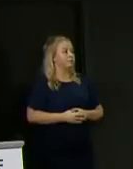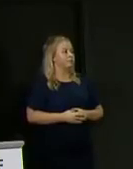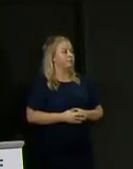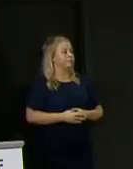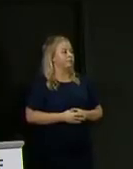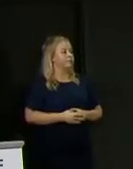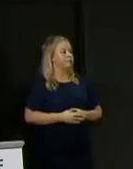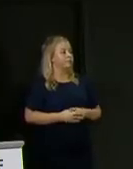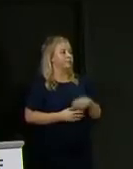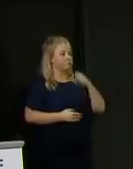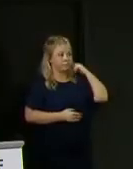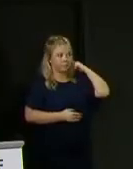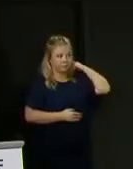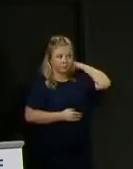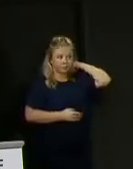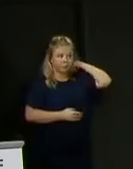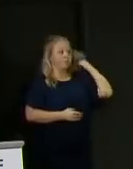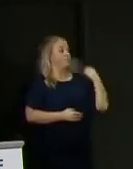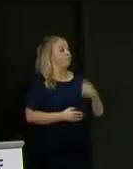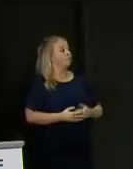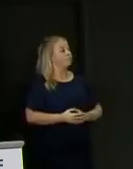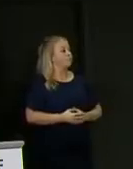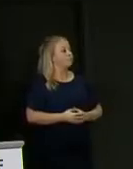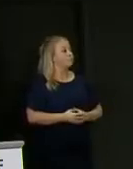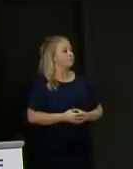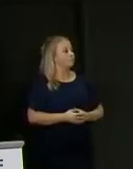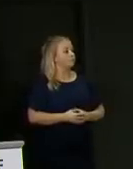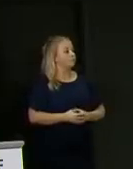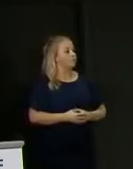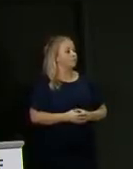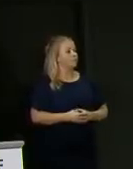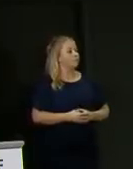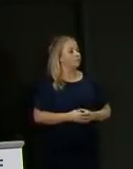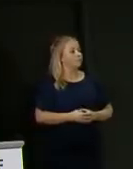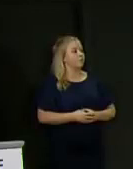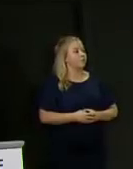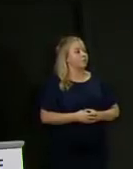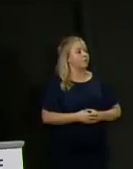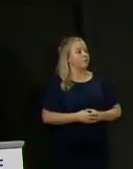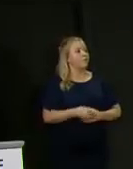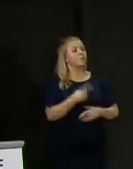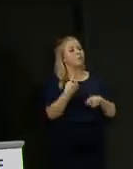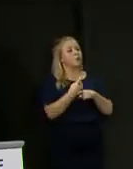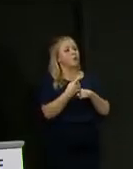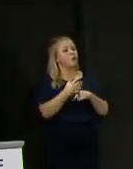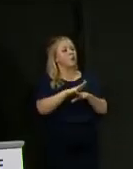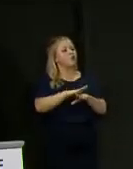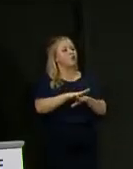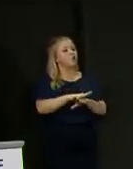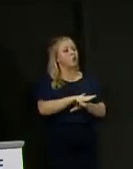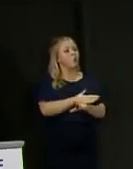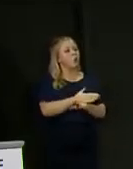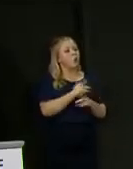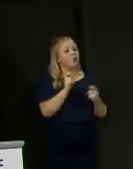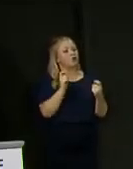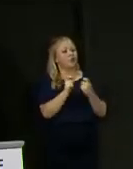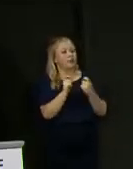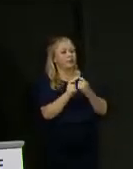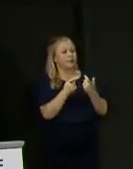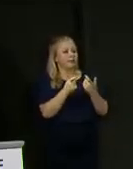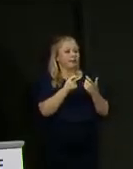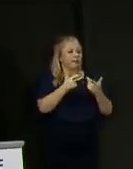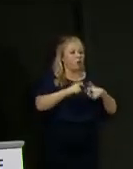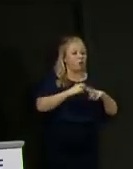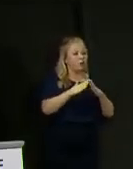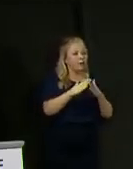Thank you, First Minister. You referred earlier to the slow easing of the lockdown in Scotland, depending